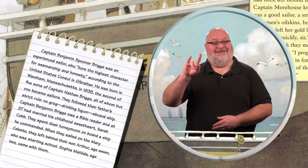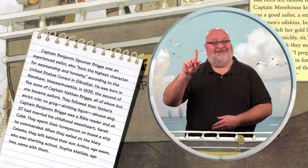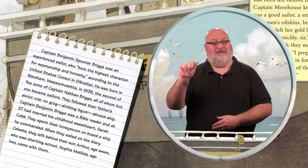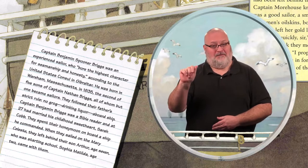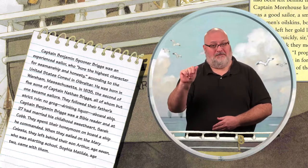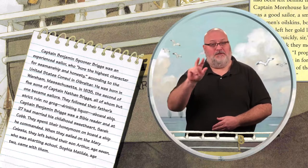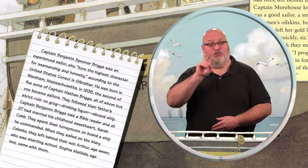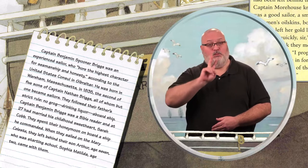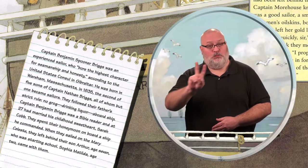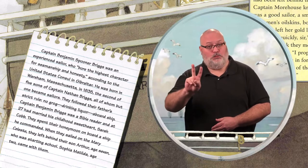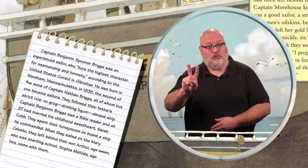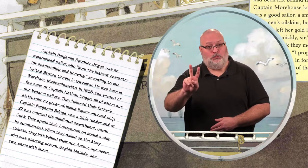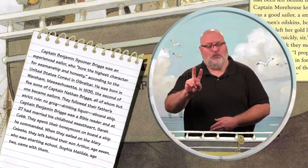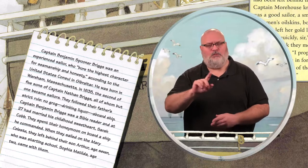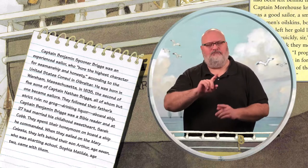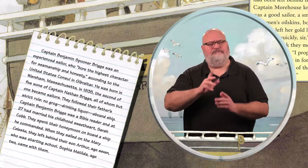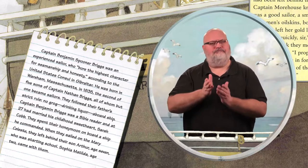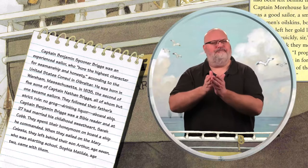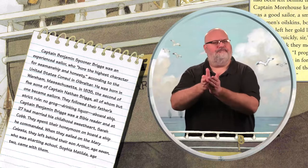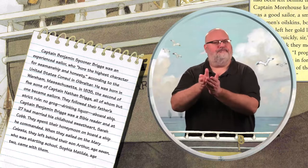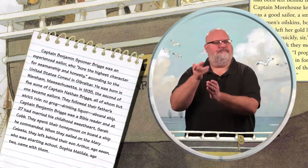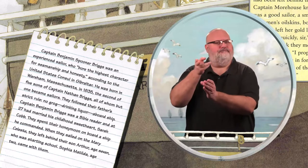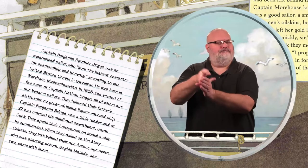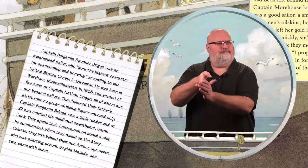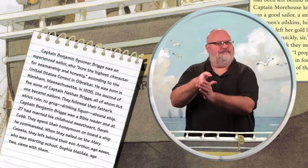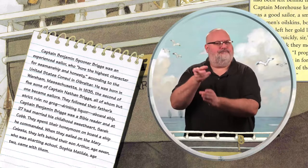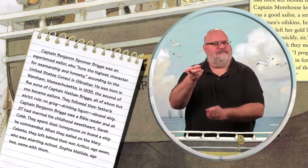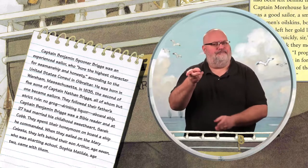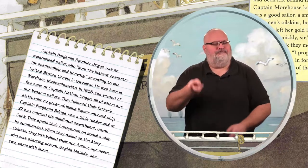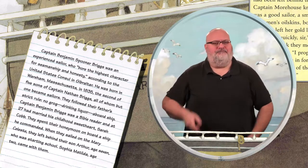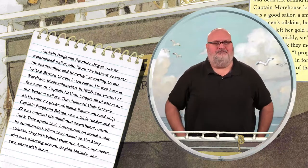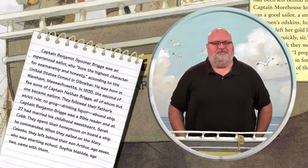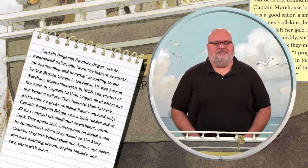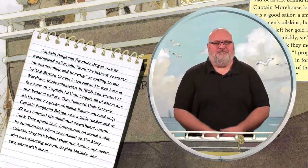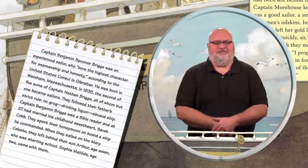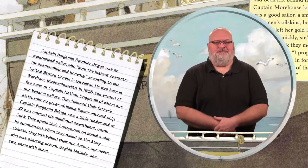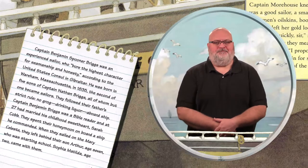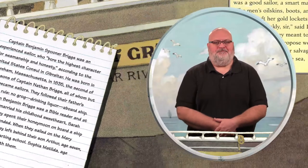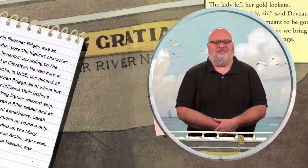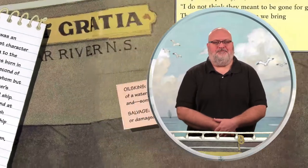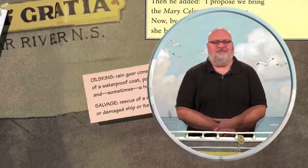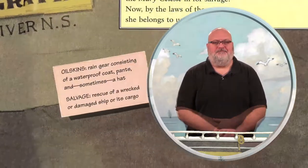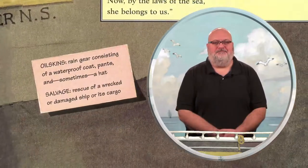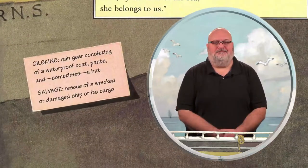Sophia Matilda, age 2, came with them. Matilda, age